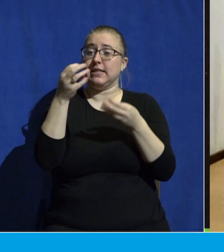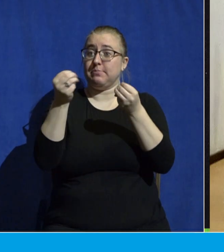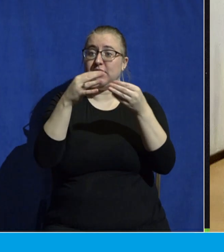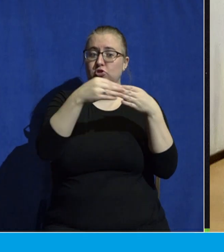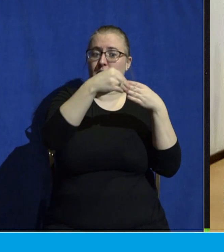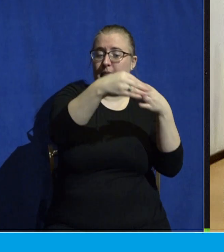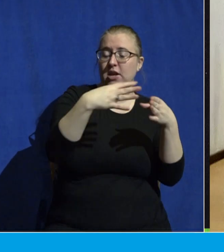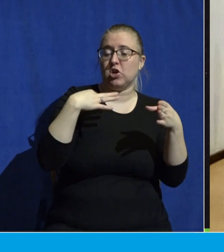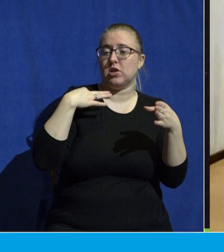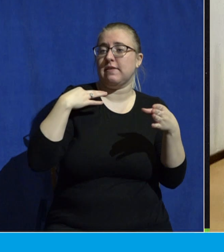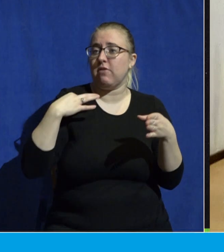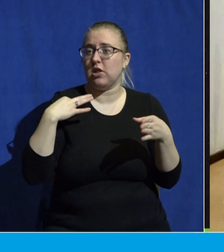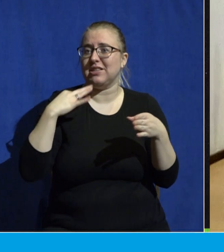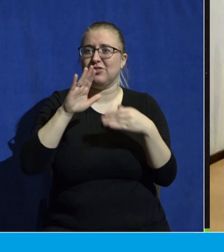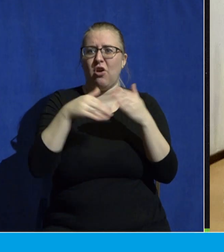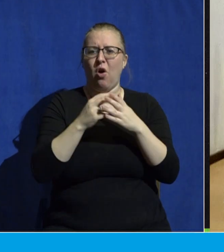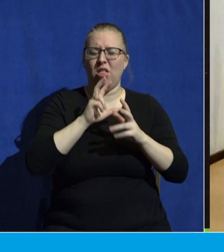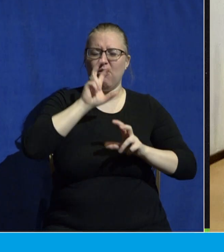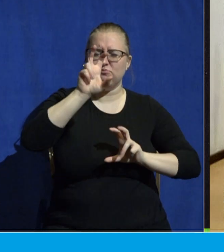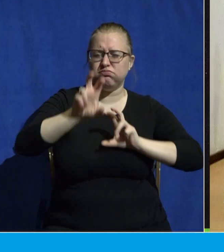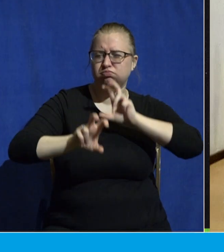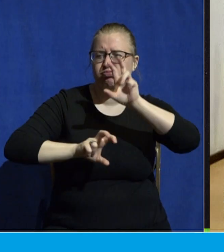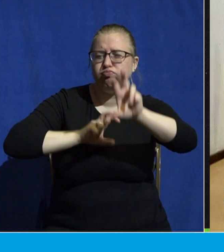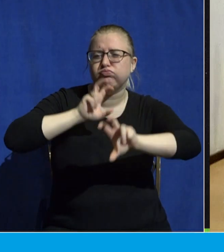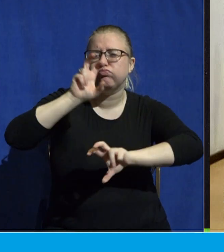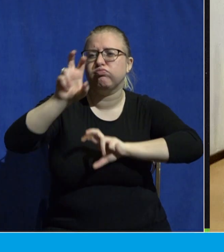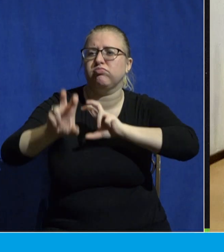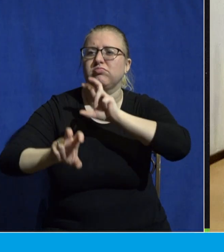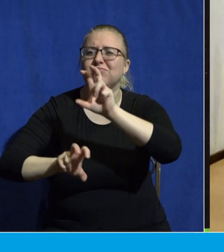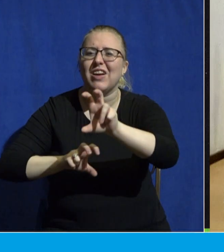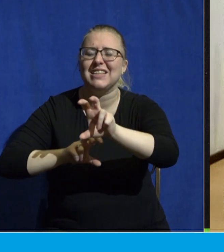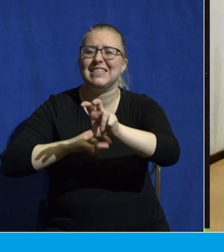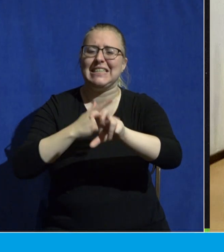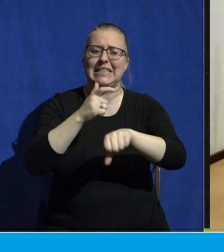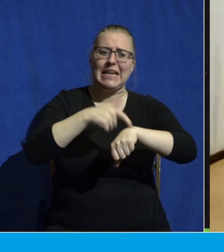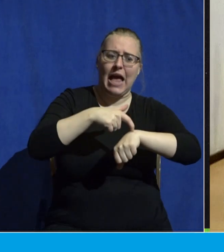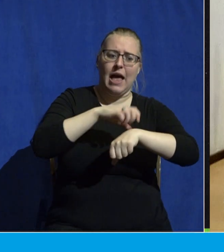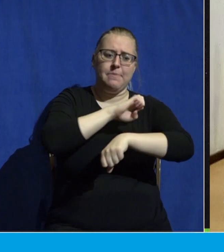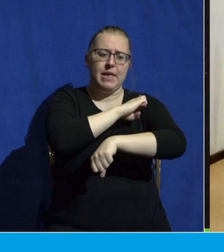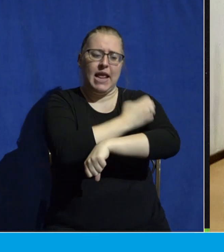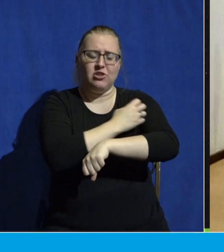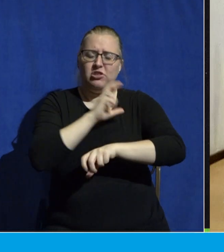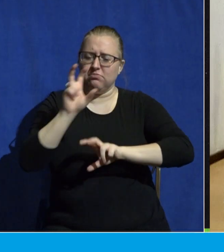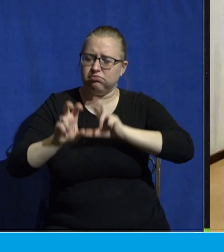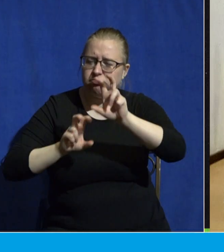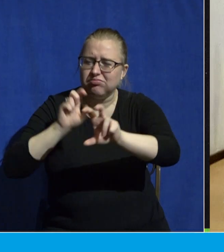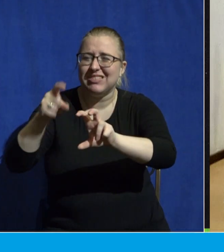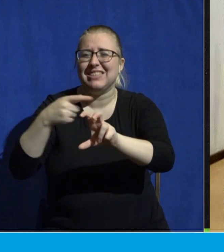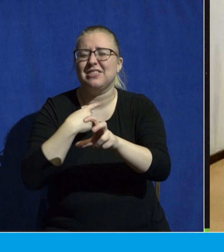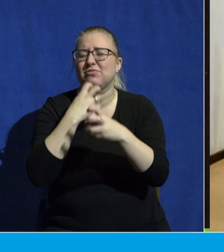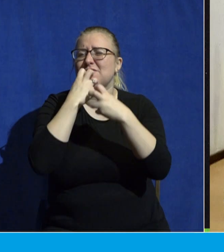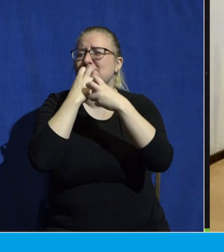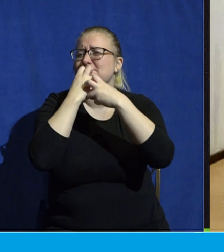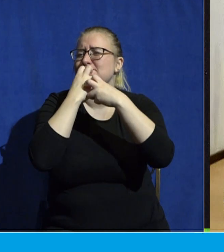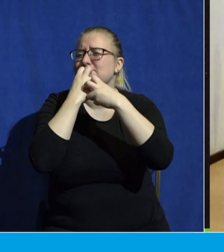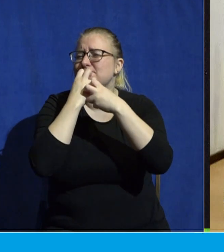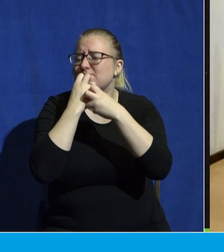location. invested their time and energy in pouring into these precious image bearers